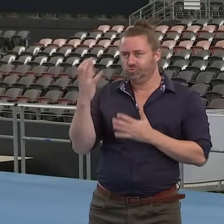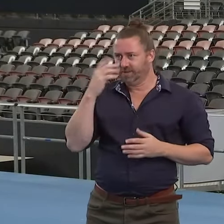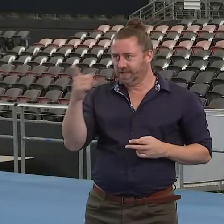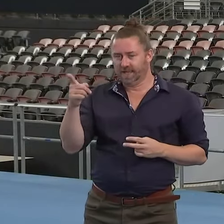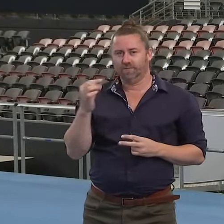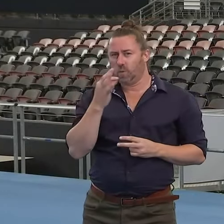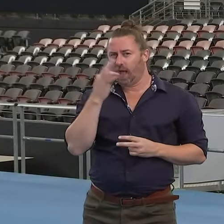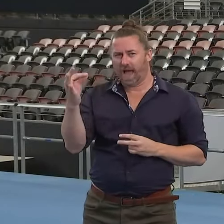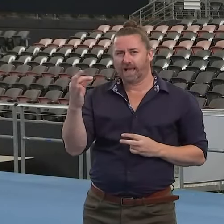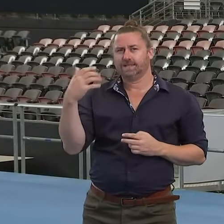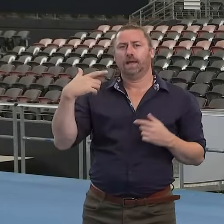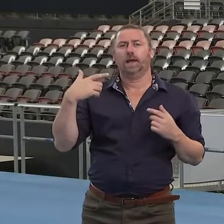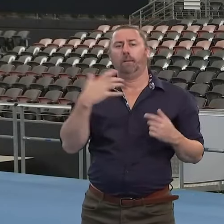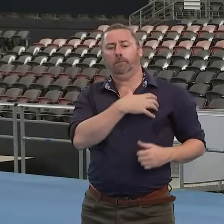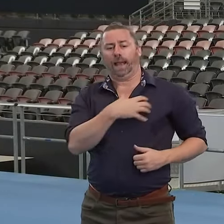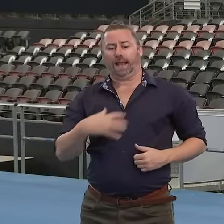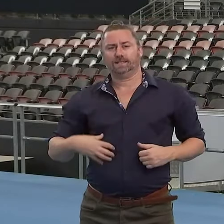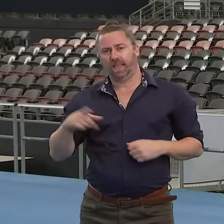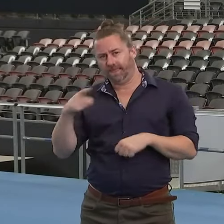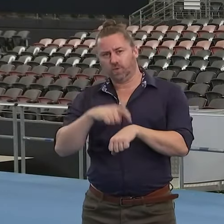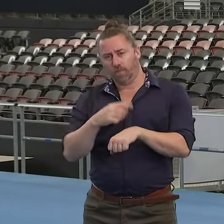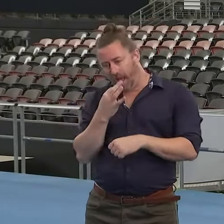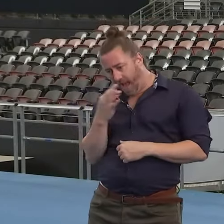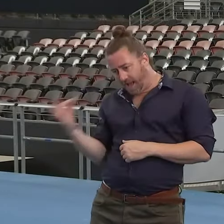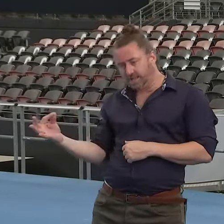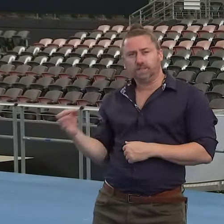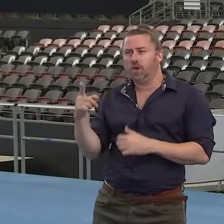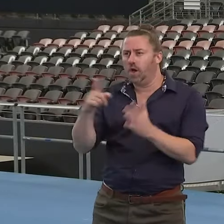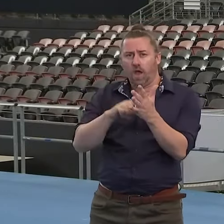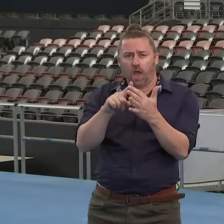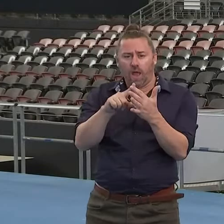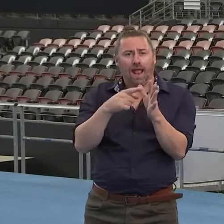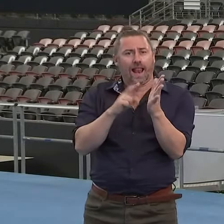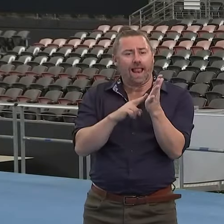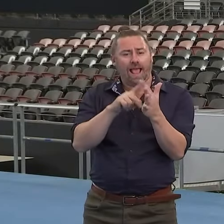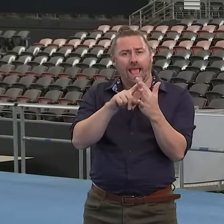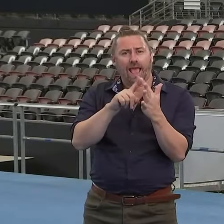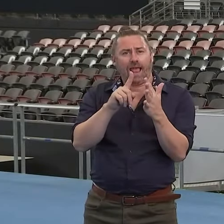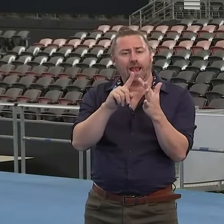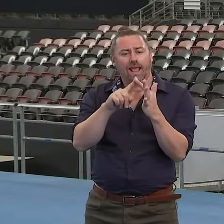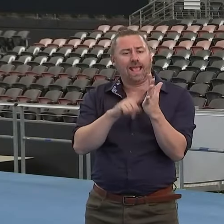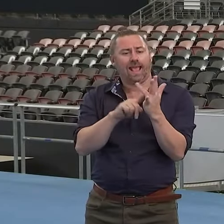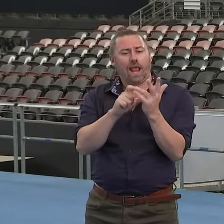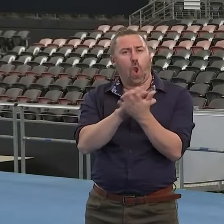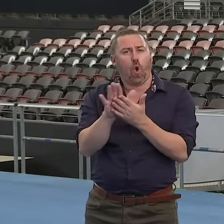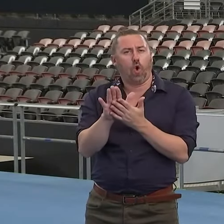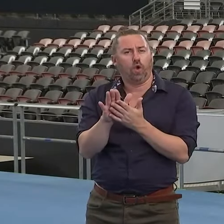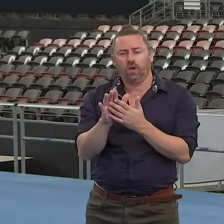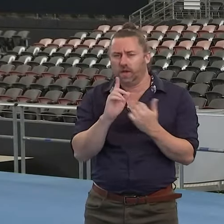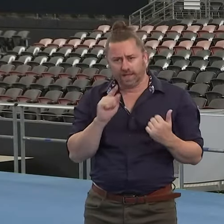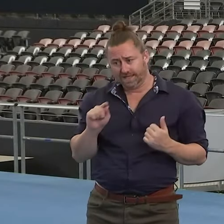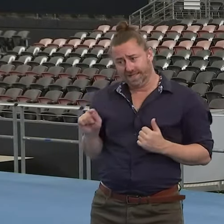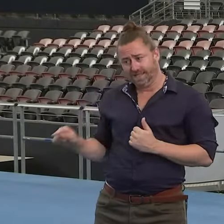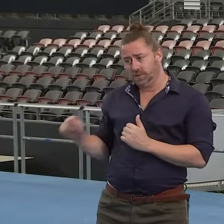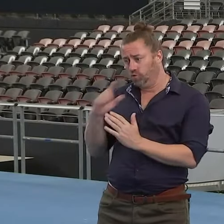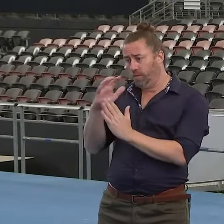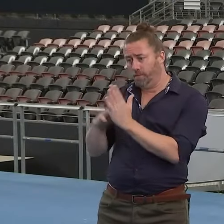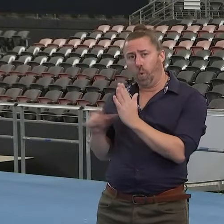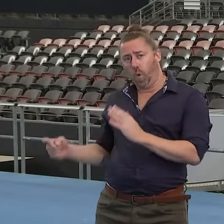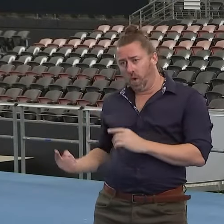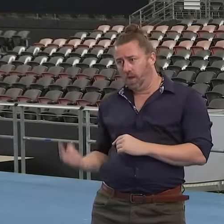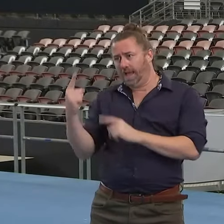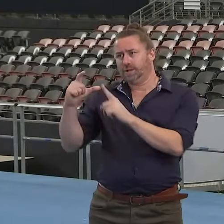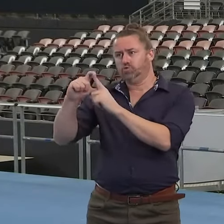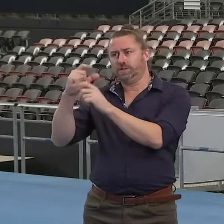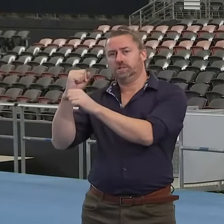you'll have to ask the minister responsible at the time. Or the director general at the time, because my understanding is the state archivist reports to the director